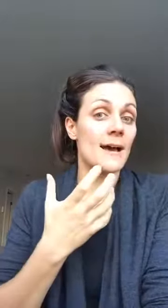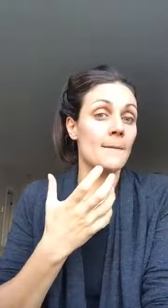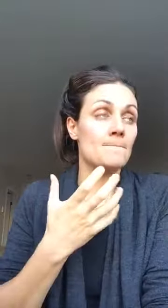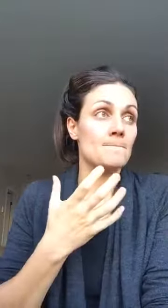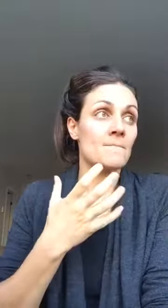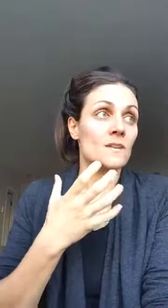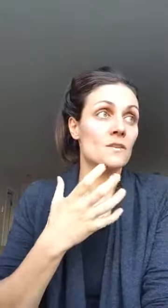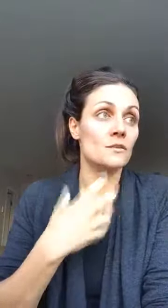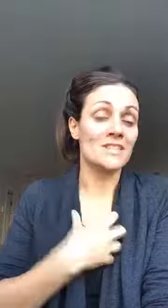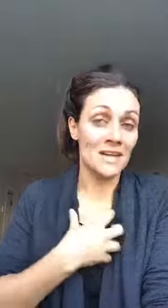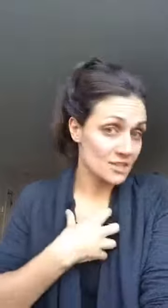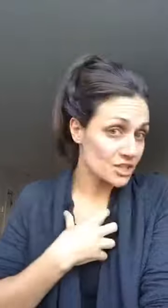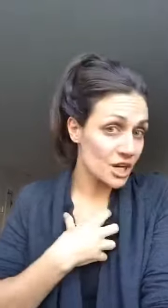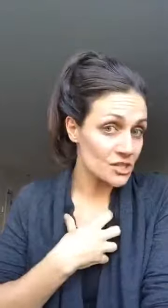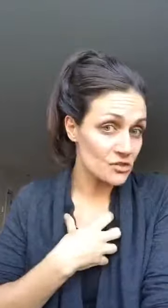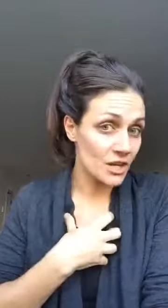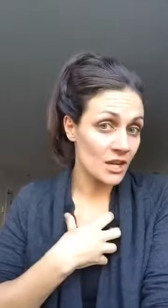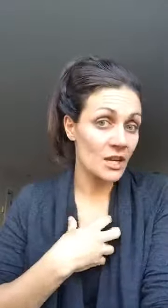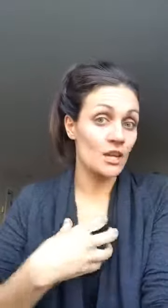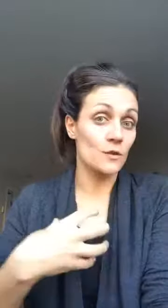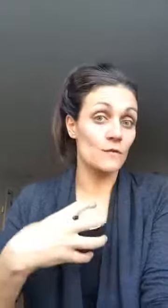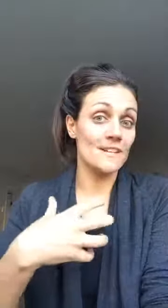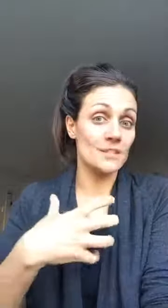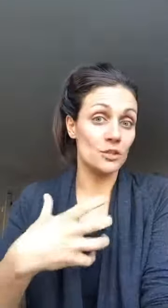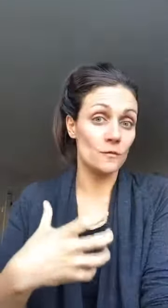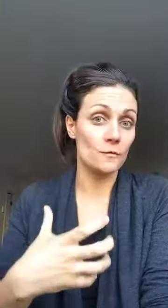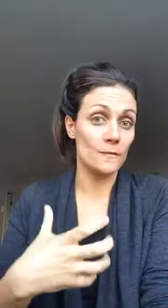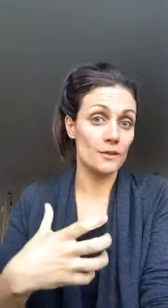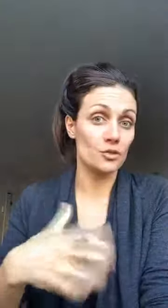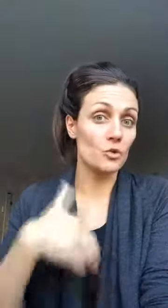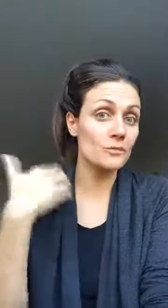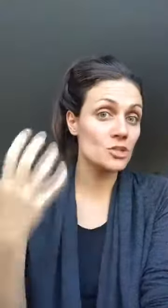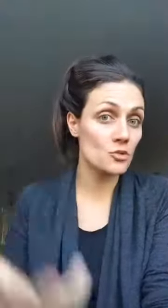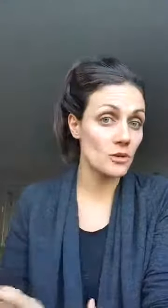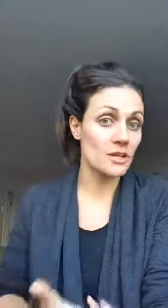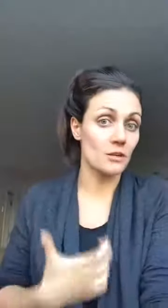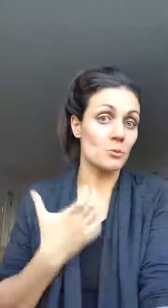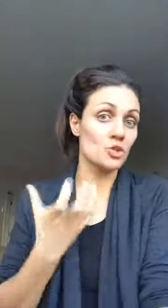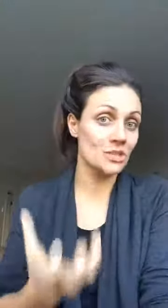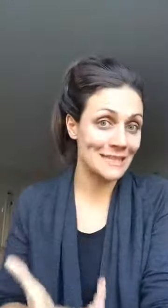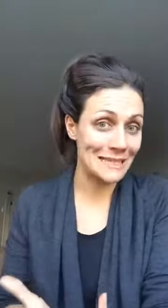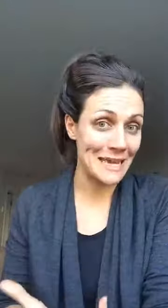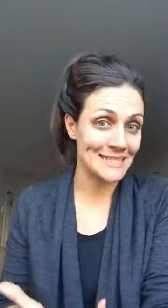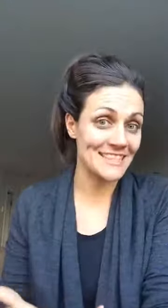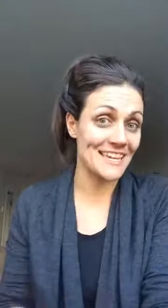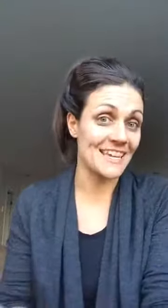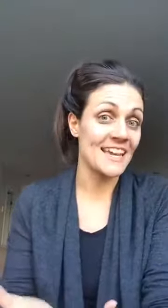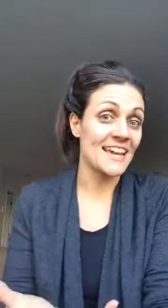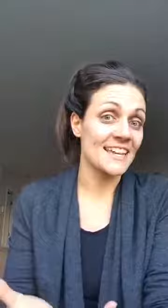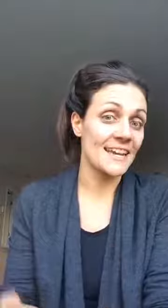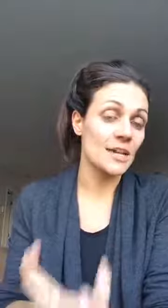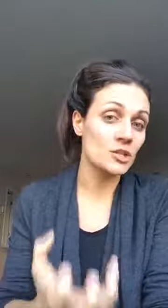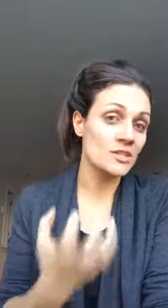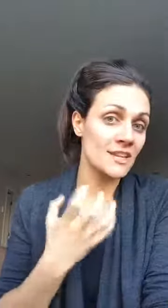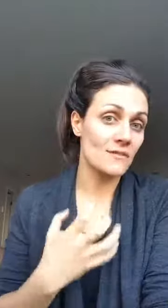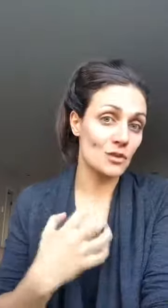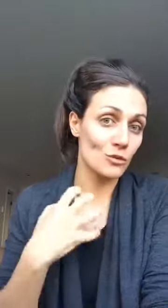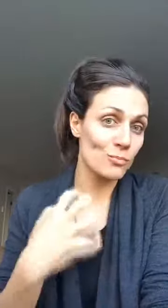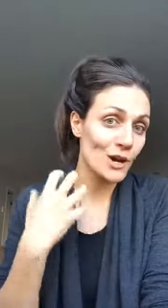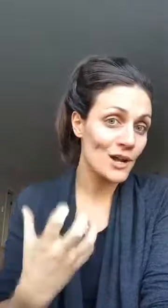you've tugged at their heart string you've you've told them a story you're emotionally connected they can understand that your product